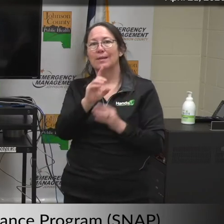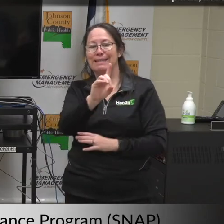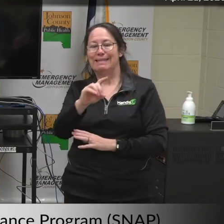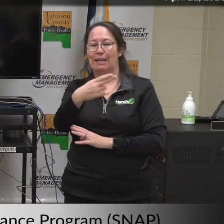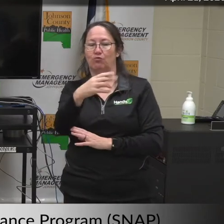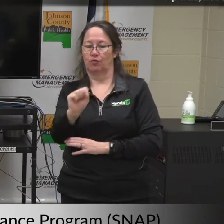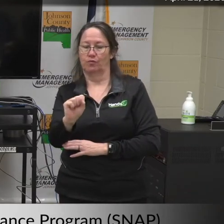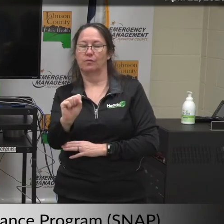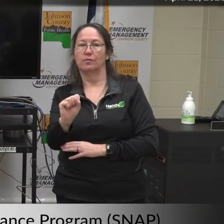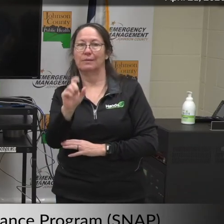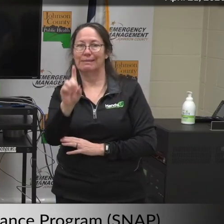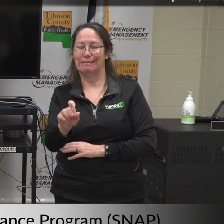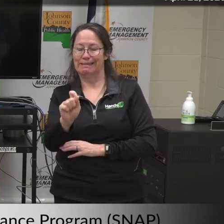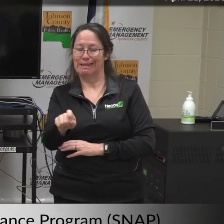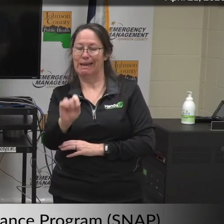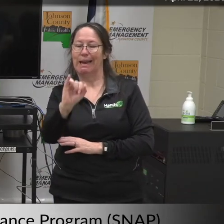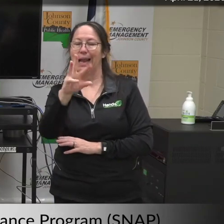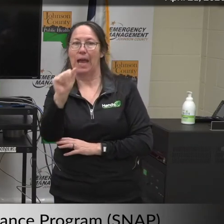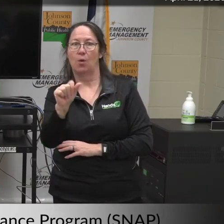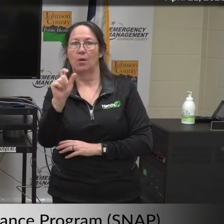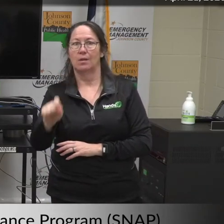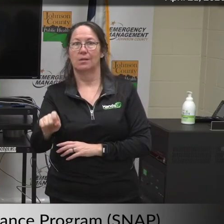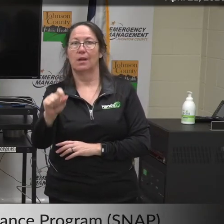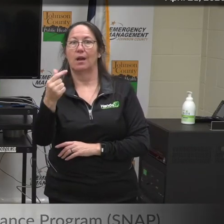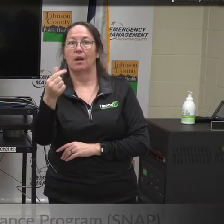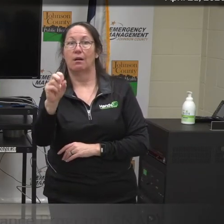dhs.iowa.gov.